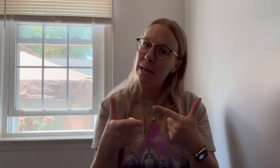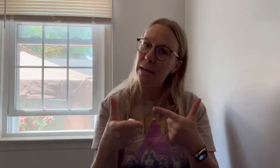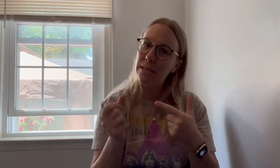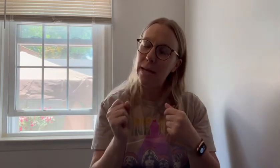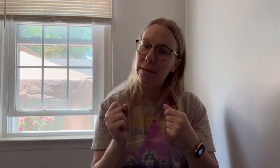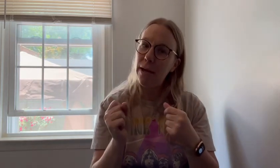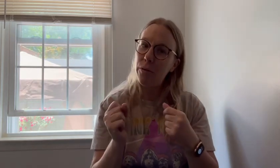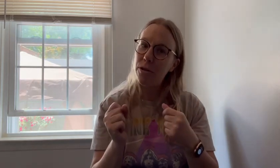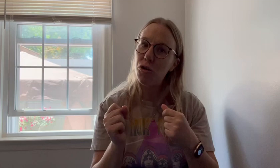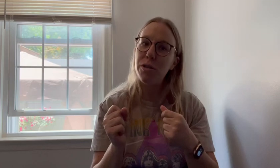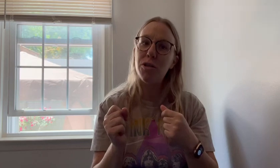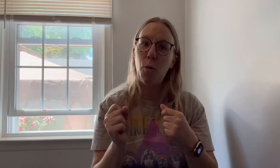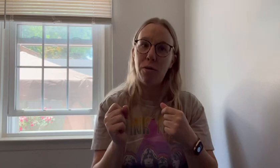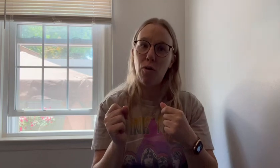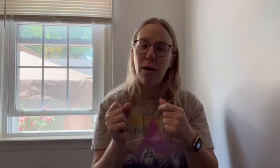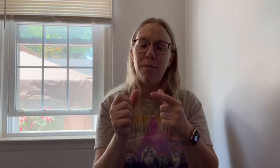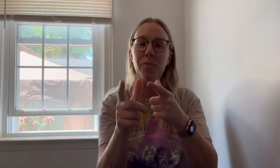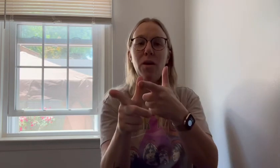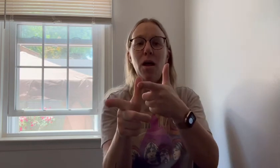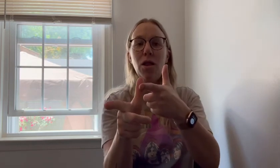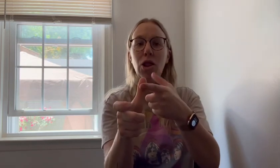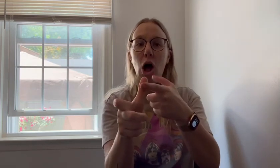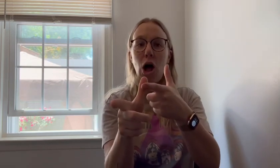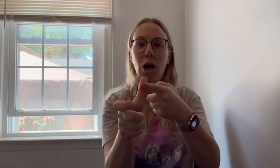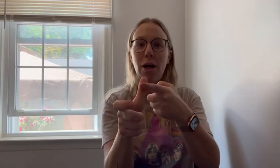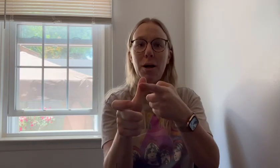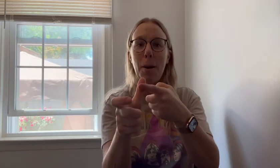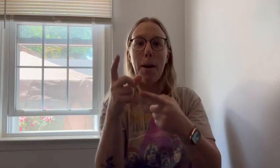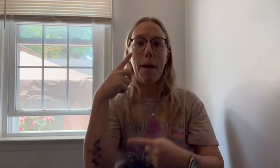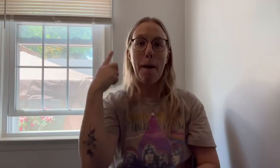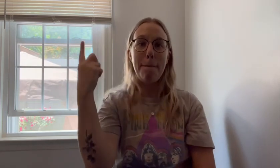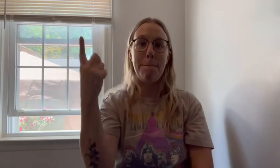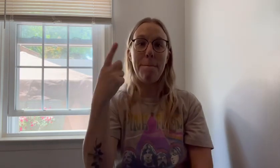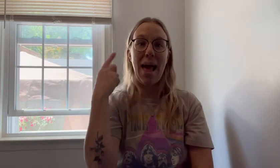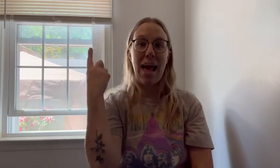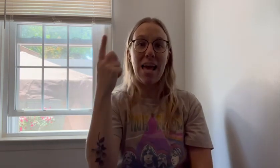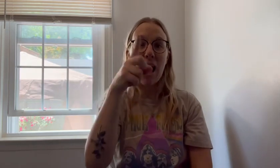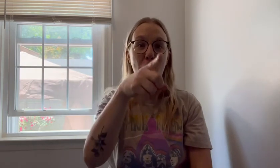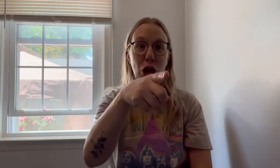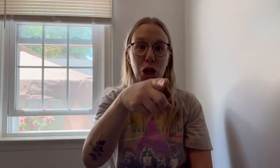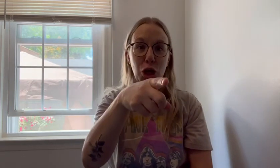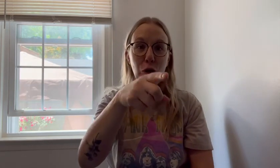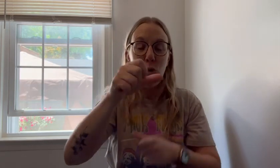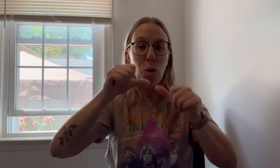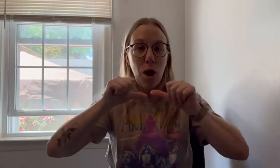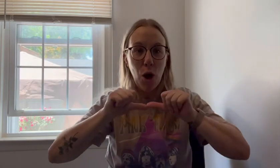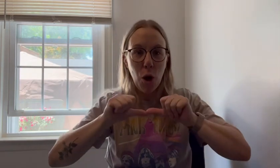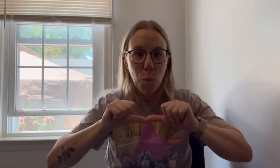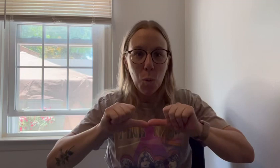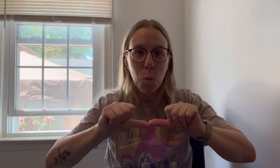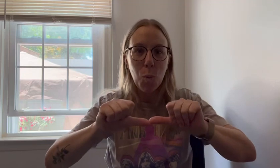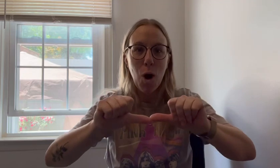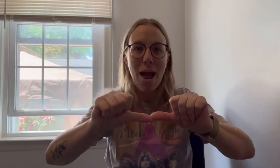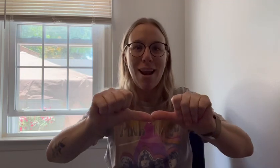in sign language. So we start with run. Long May You Run.